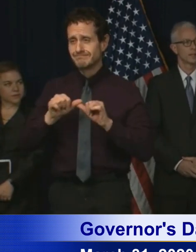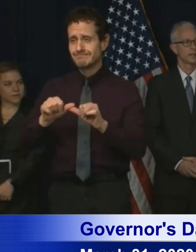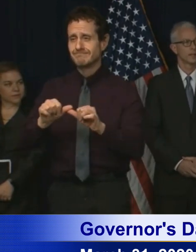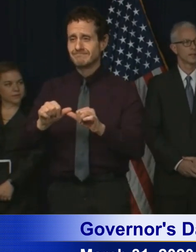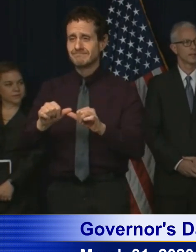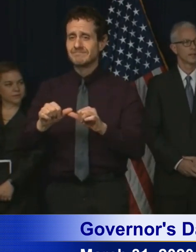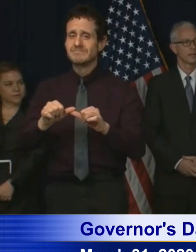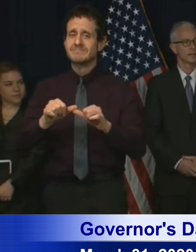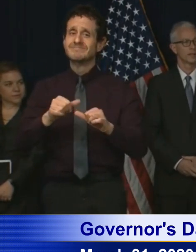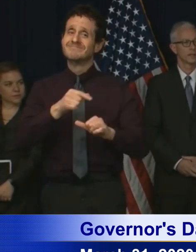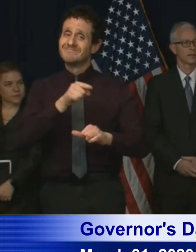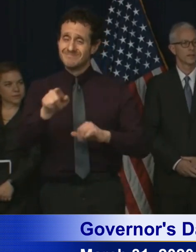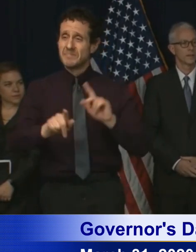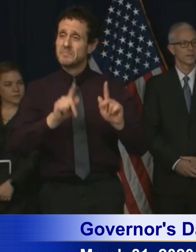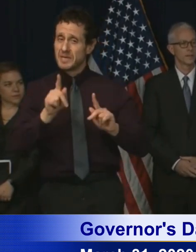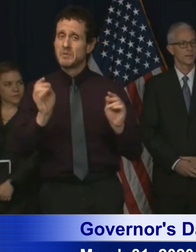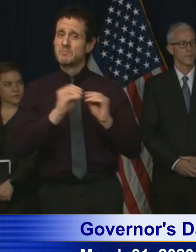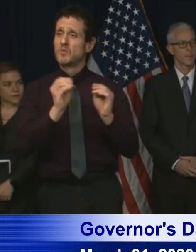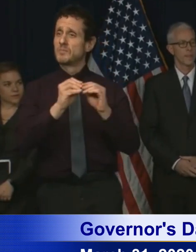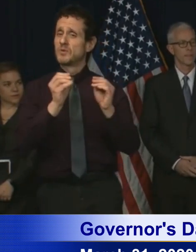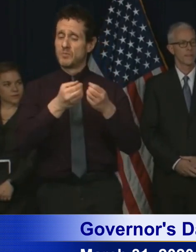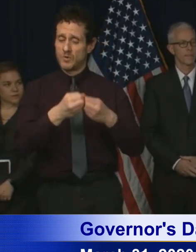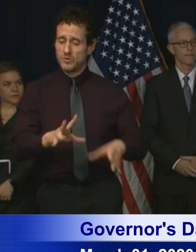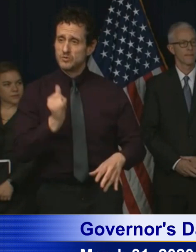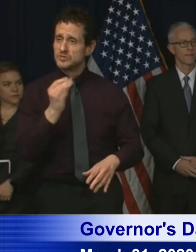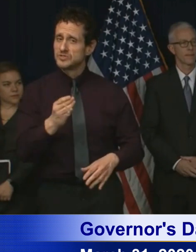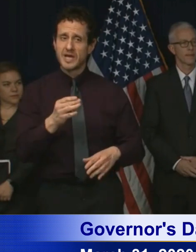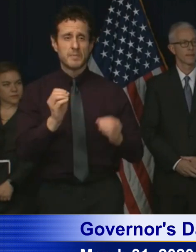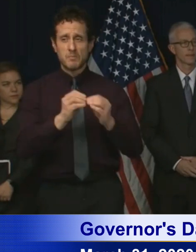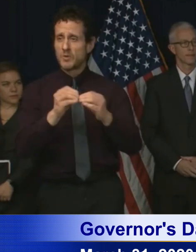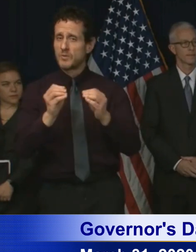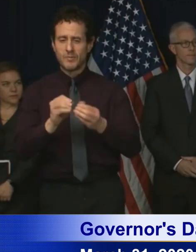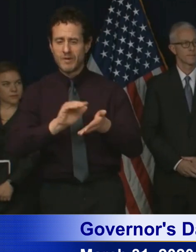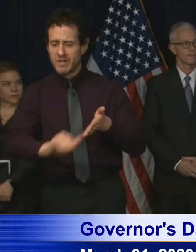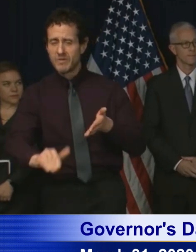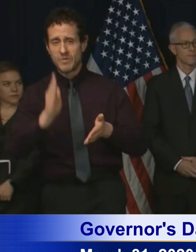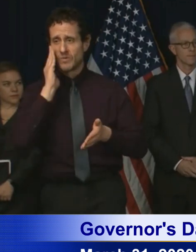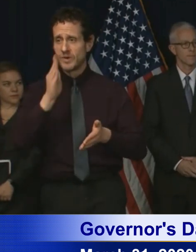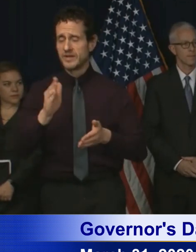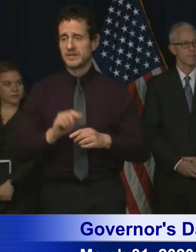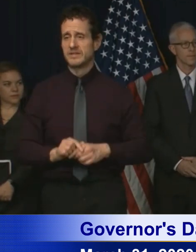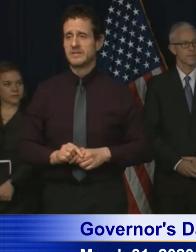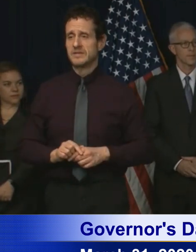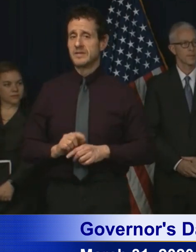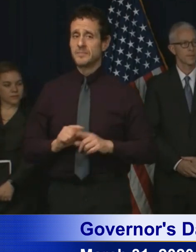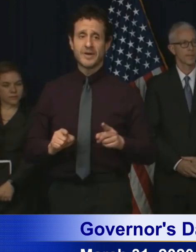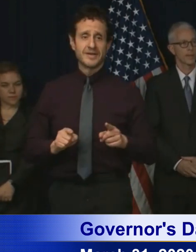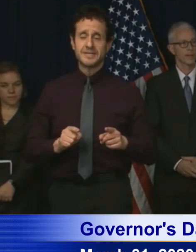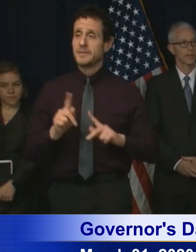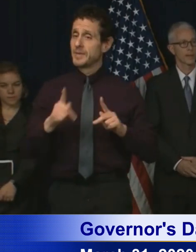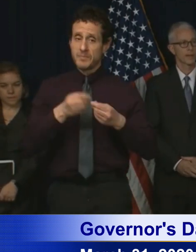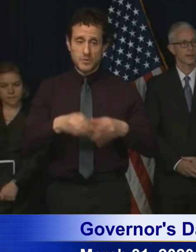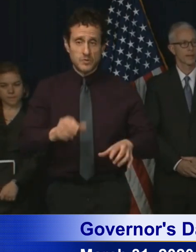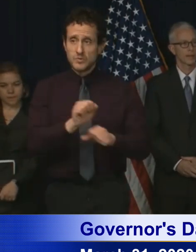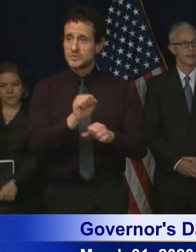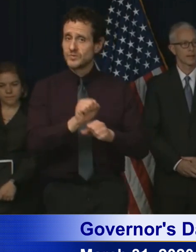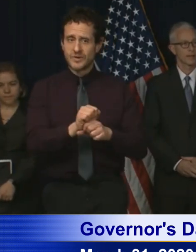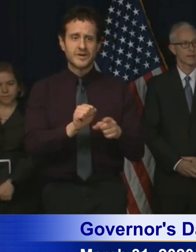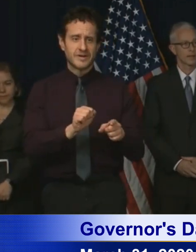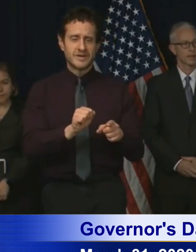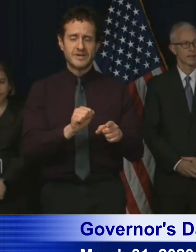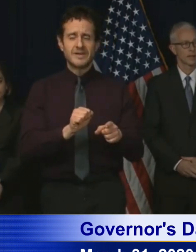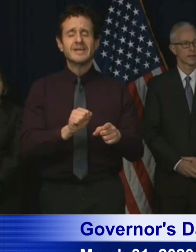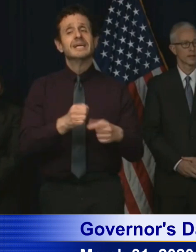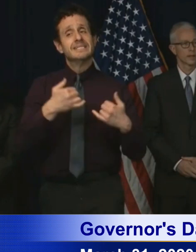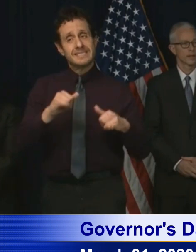unemployed will also increase. However, no unemployment statistic can tell the story of the number of